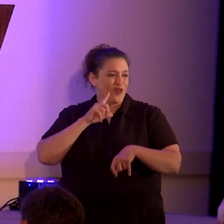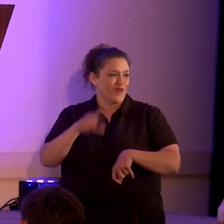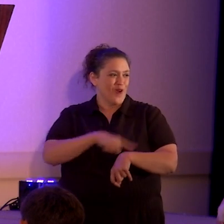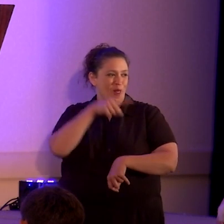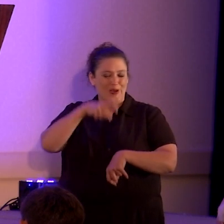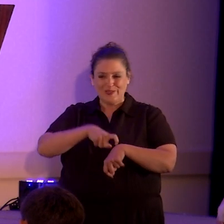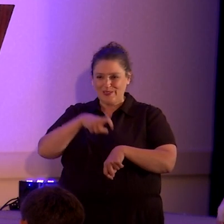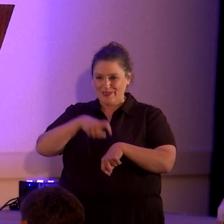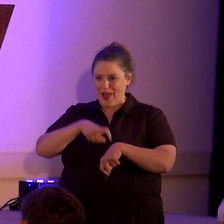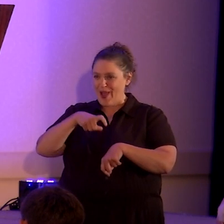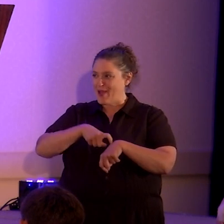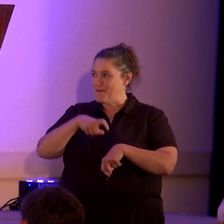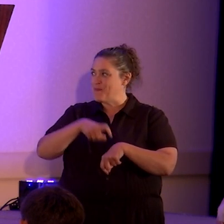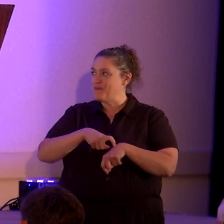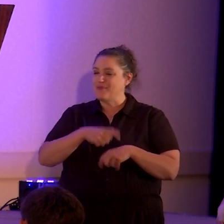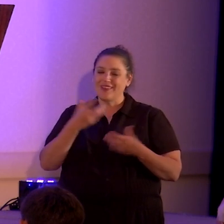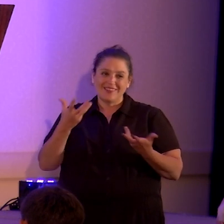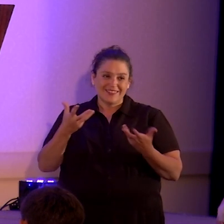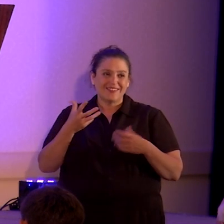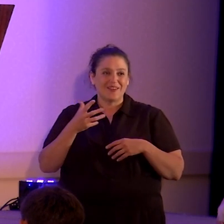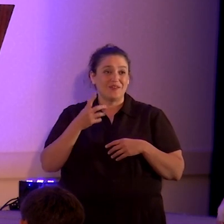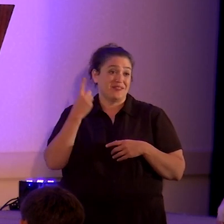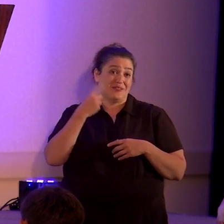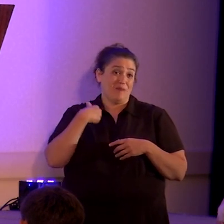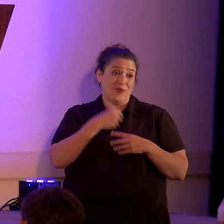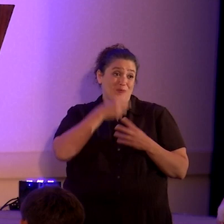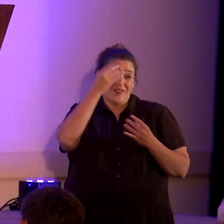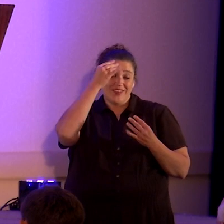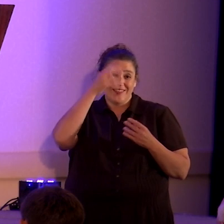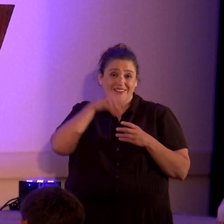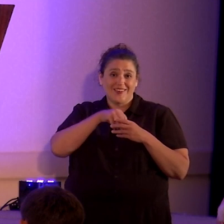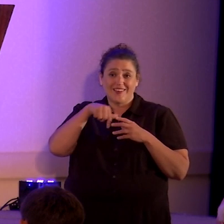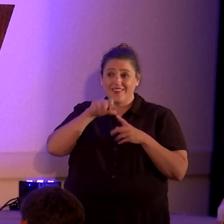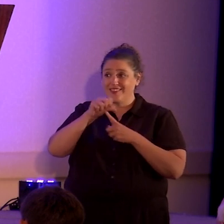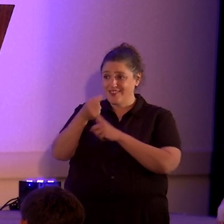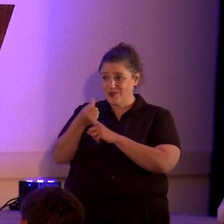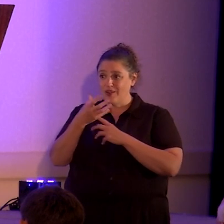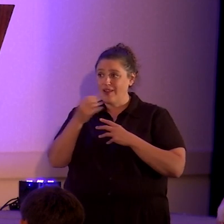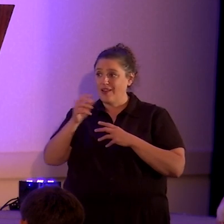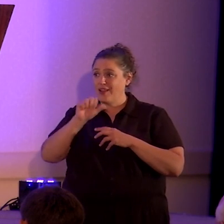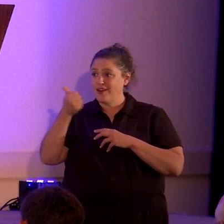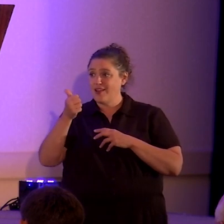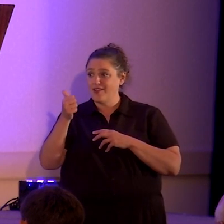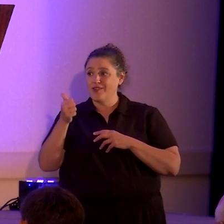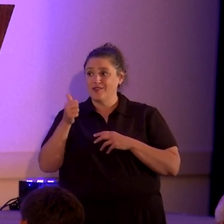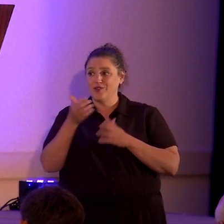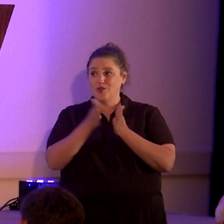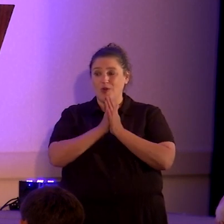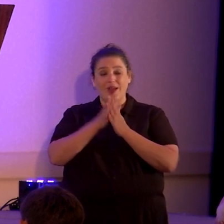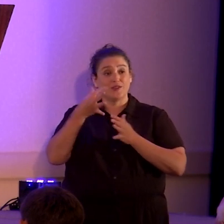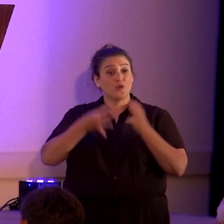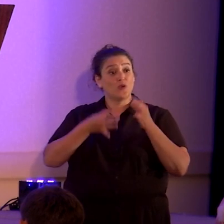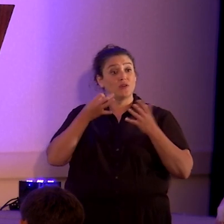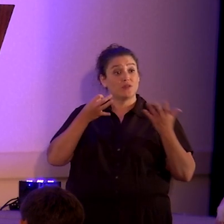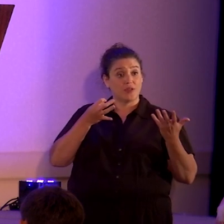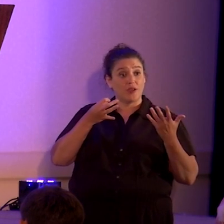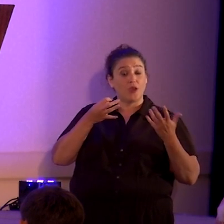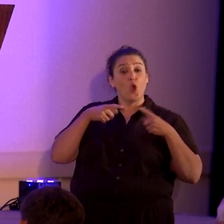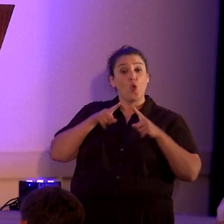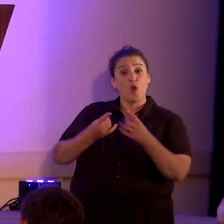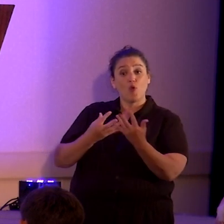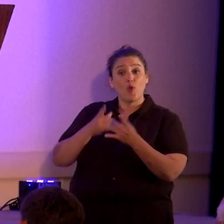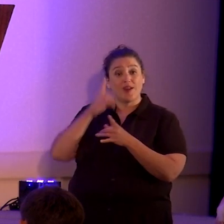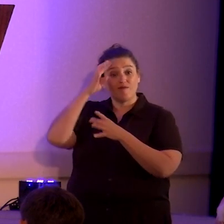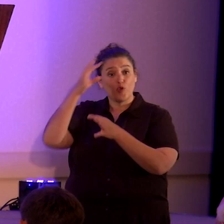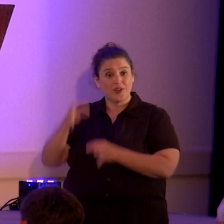it's an avenue we've considered in this case and potentially in others like Levy to ask the court to say, in the meantime,